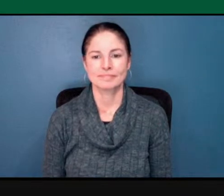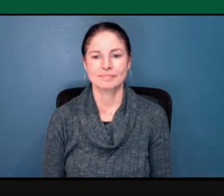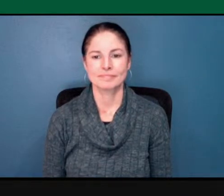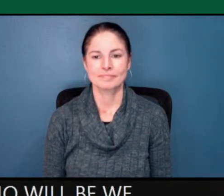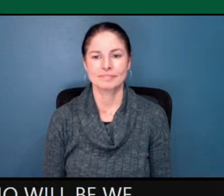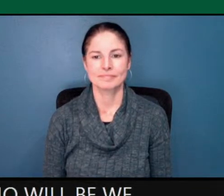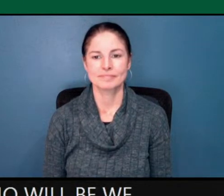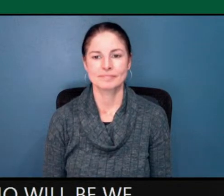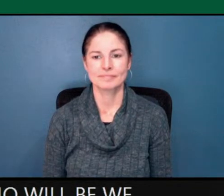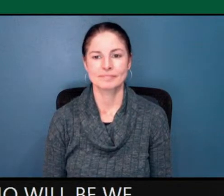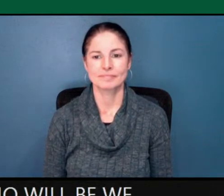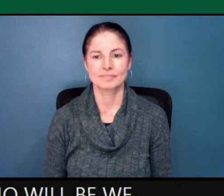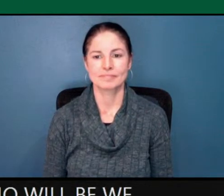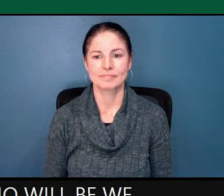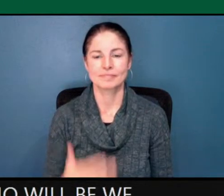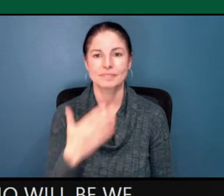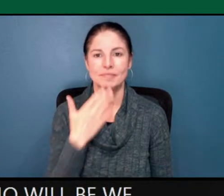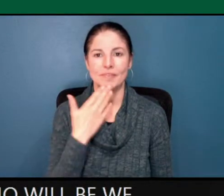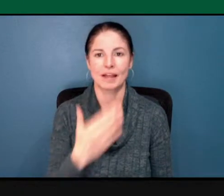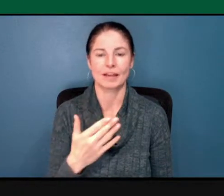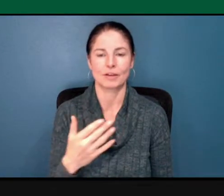Thank you, I just had to unmute.